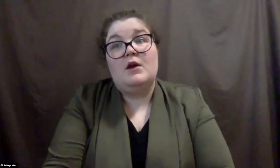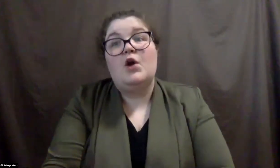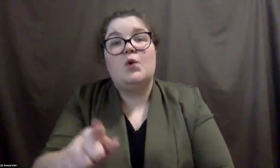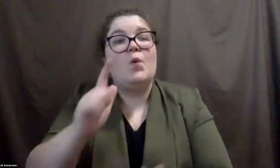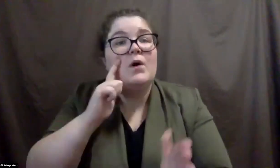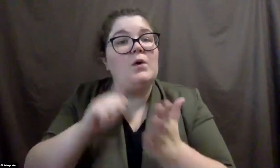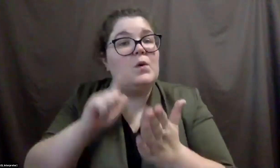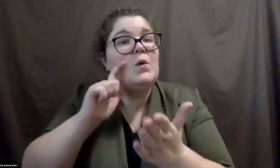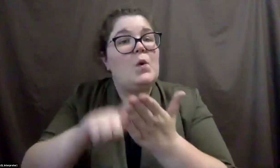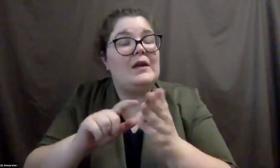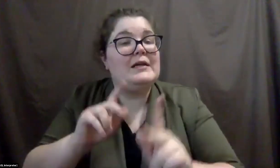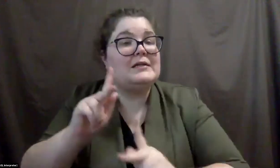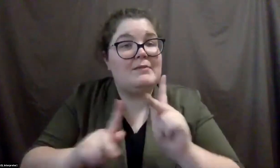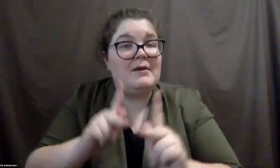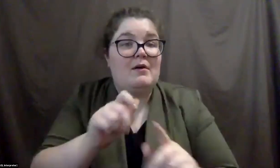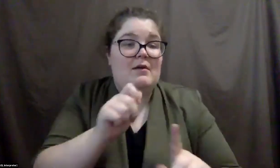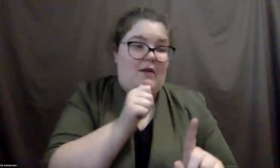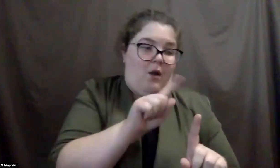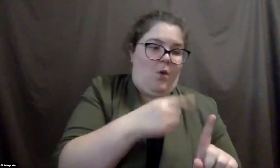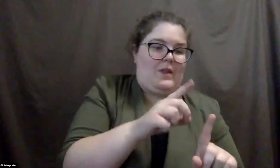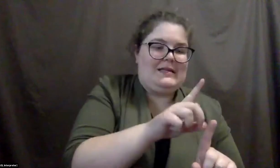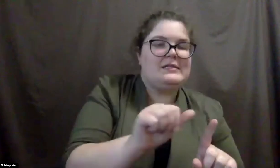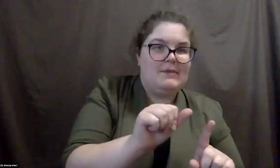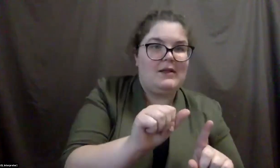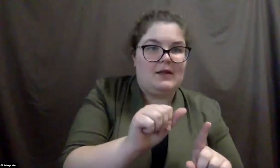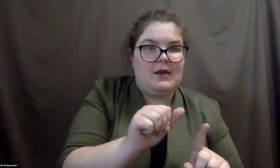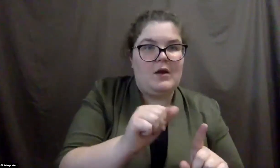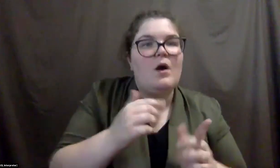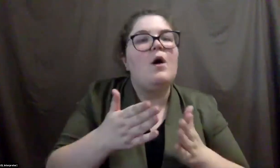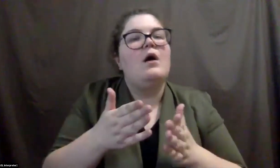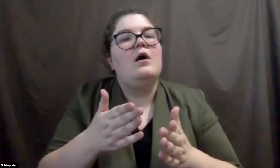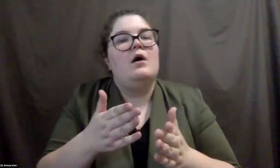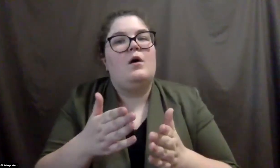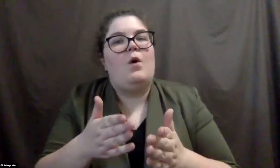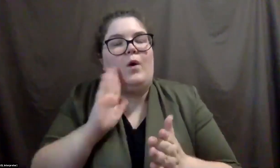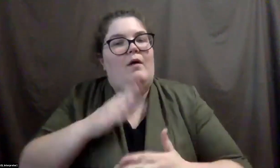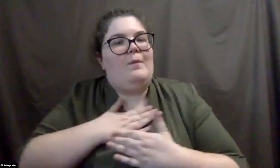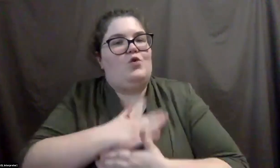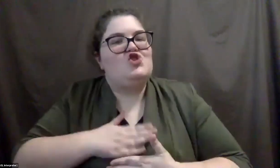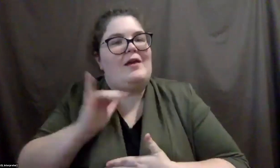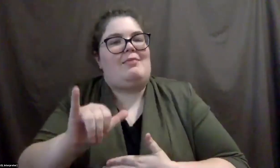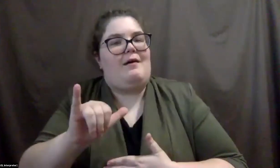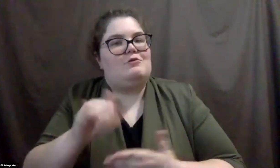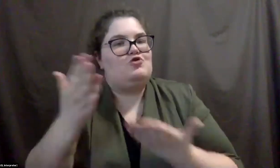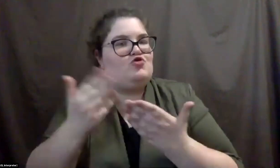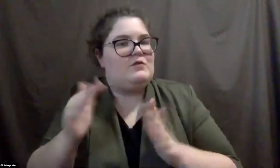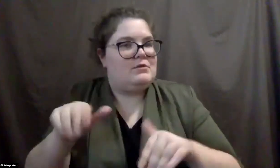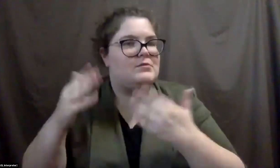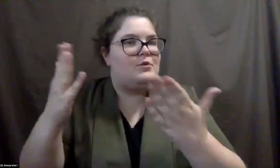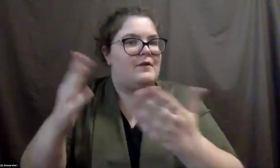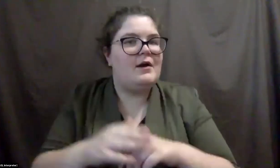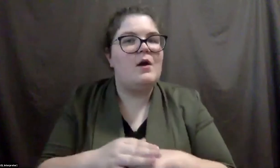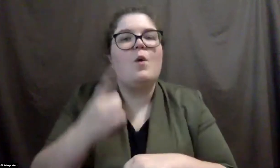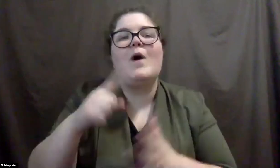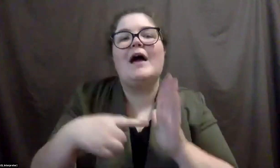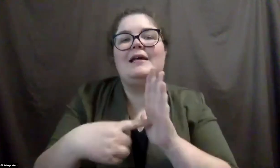people, um, beyond those specifically requesting those accommodations are going to appreciate them. Um, one, one quick